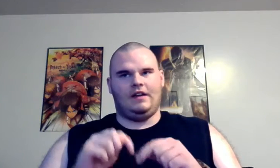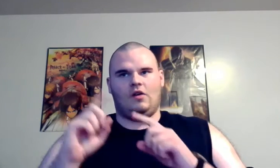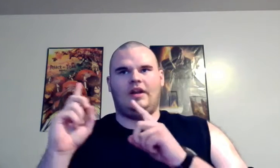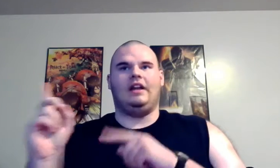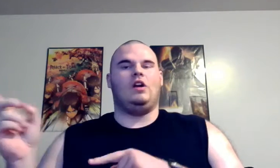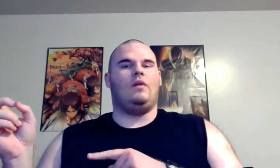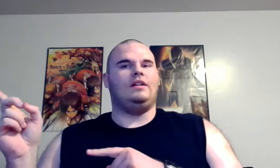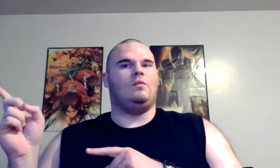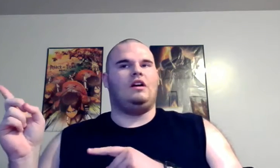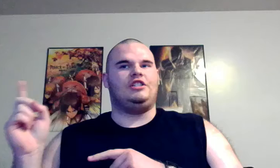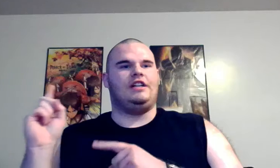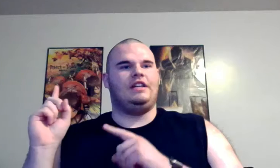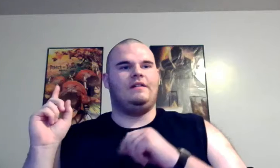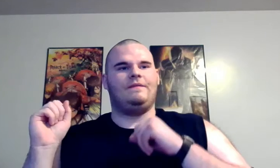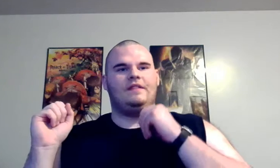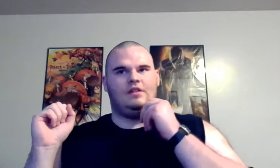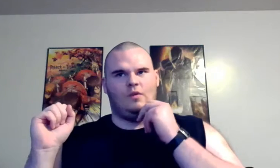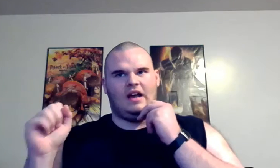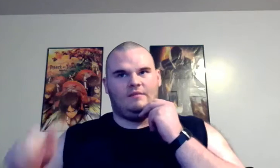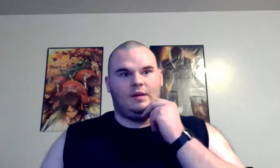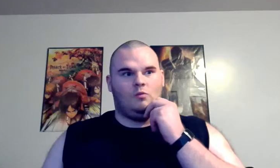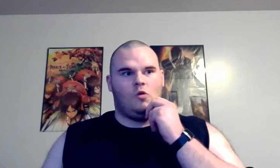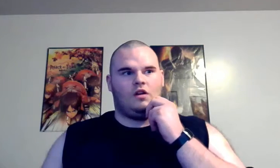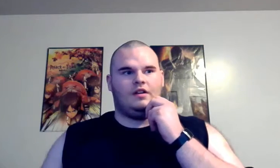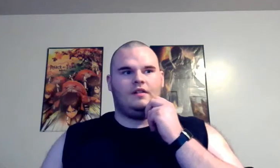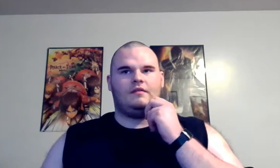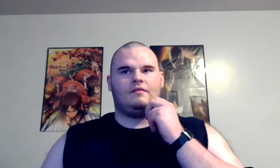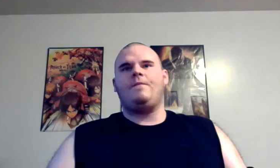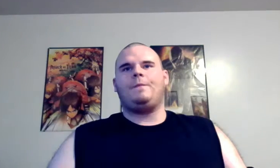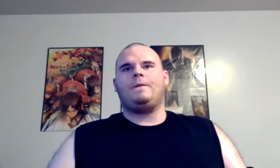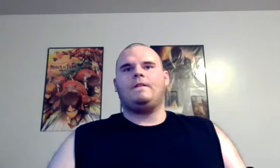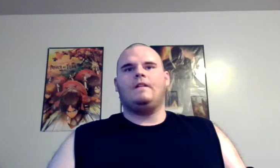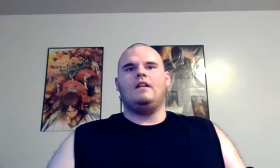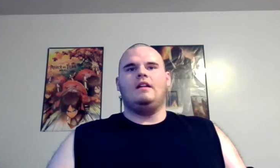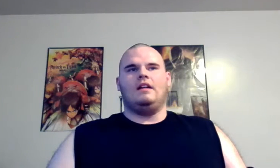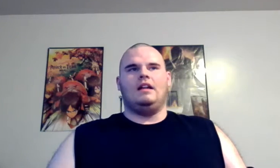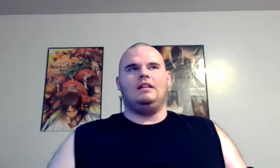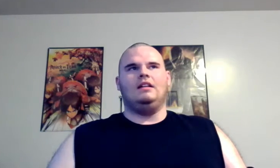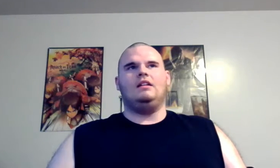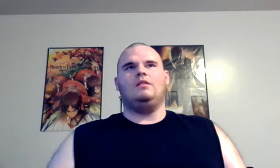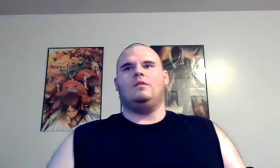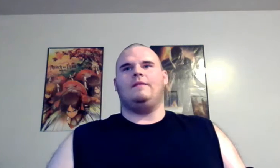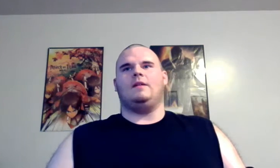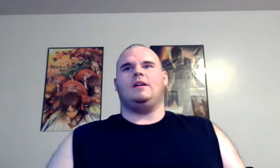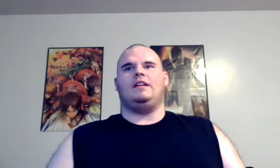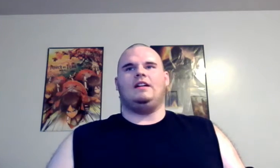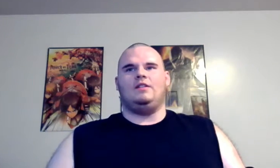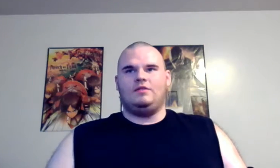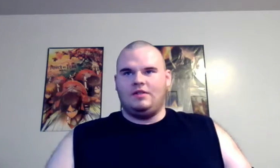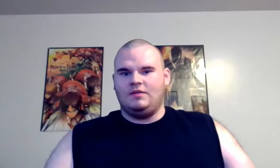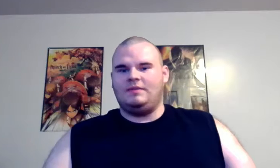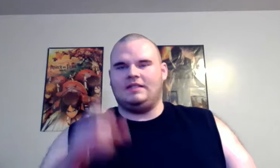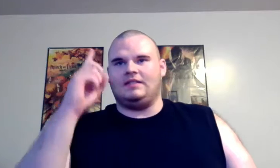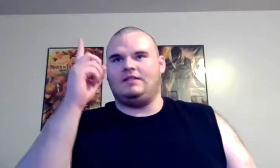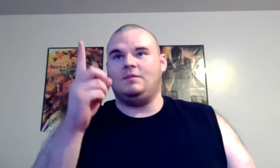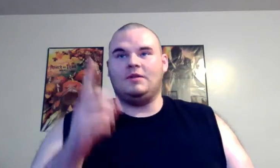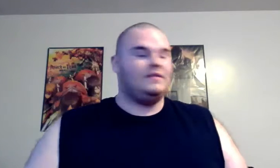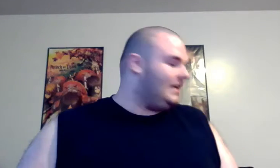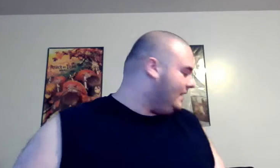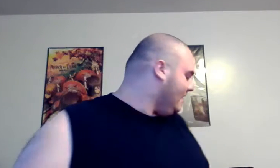and going to watch it you have been warned hello everybody on YouTube this is SuperNutendo